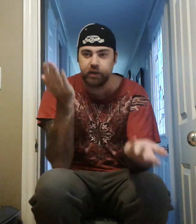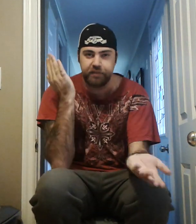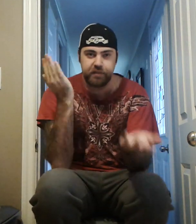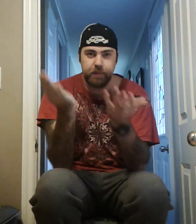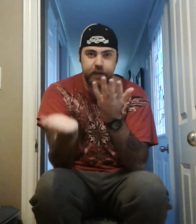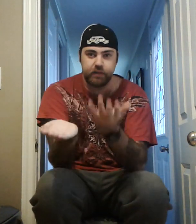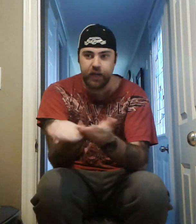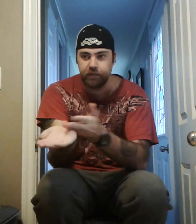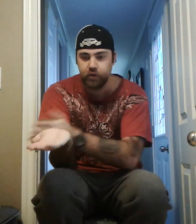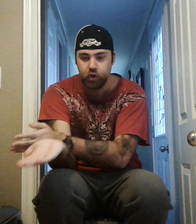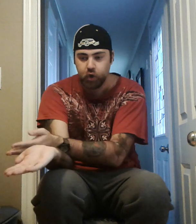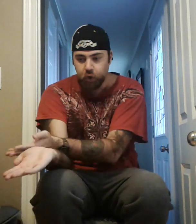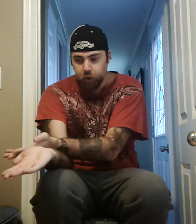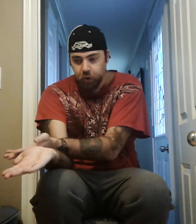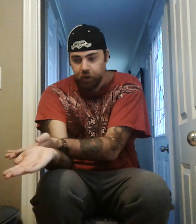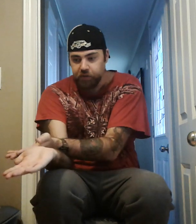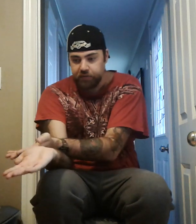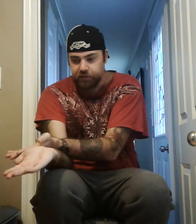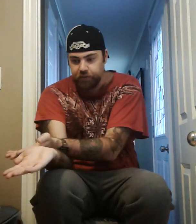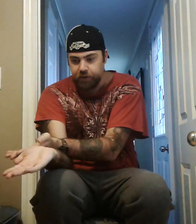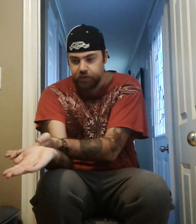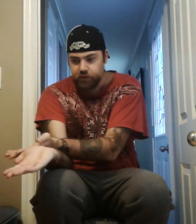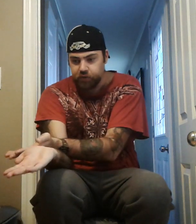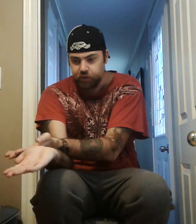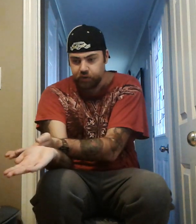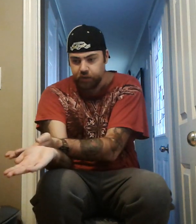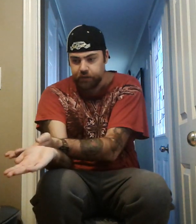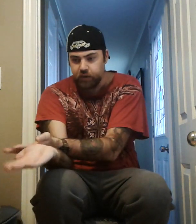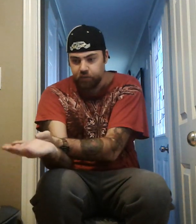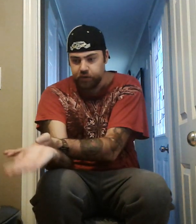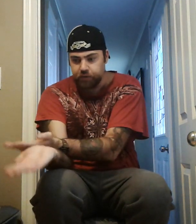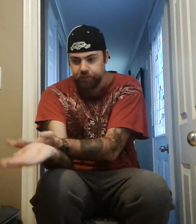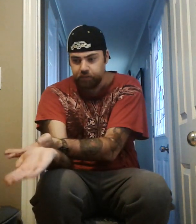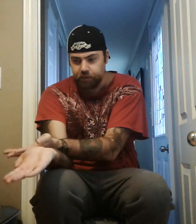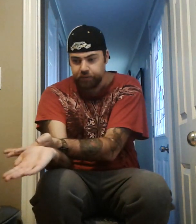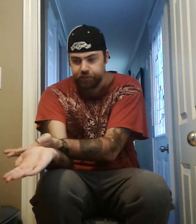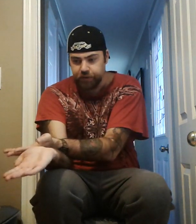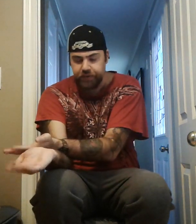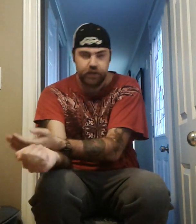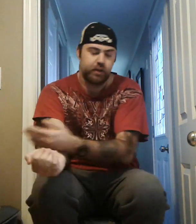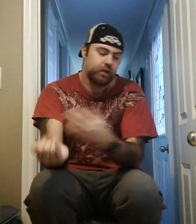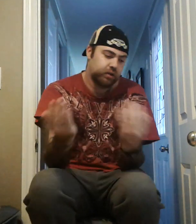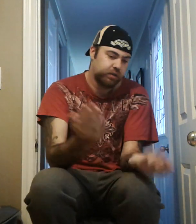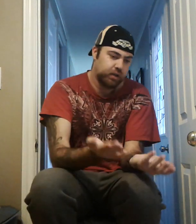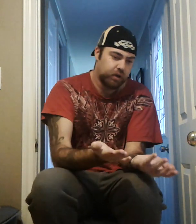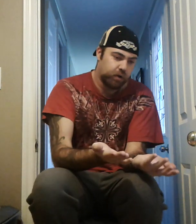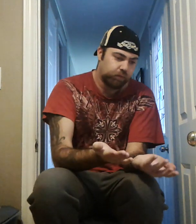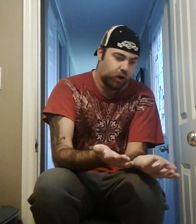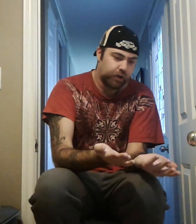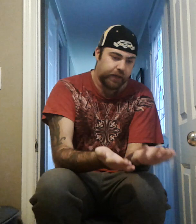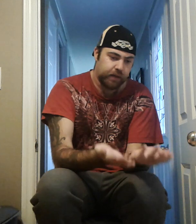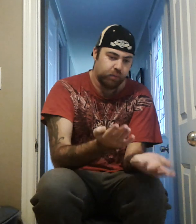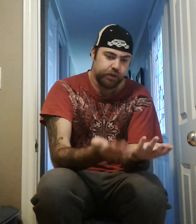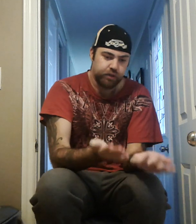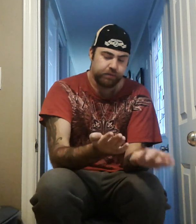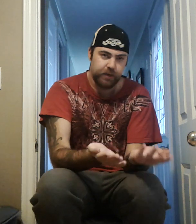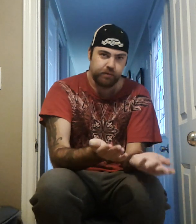on SmackDown, a wrestler on there that you really like, you know, one of your favorite wrestlers on there, and then, you know, on Raw, you have one of your favorite,